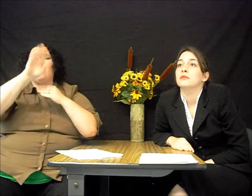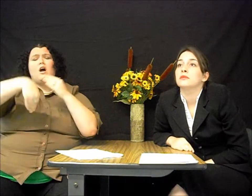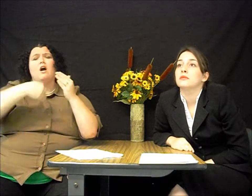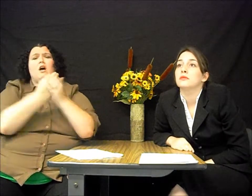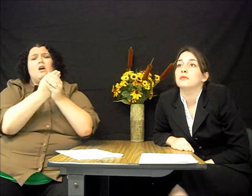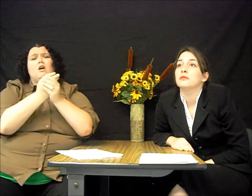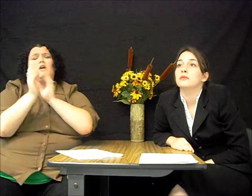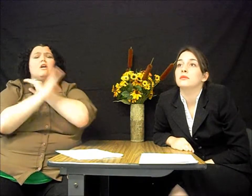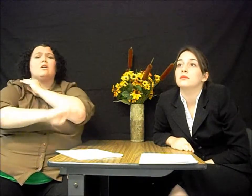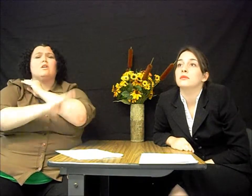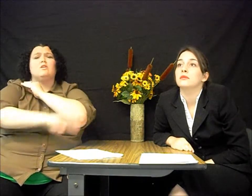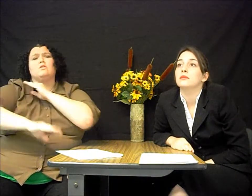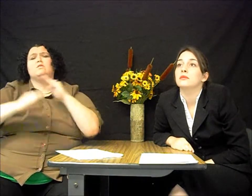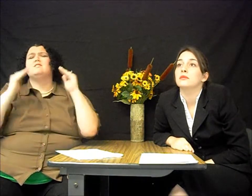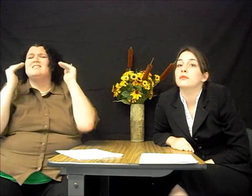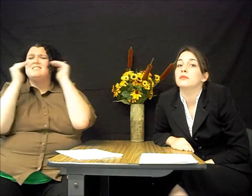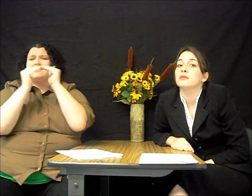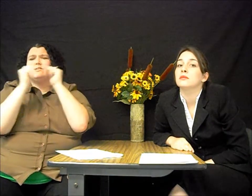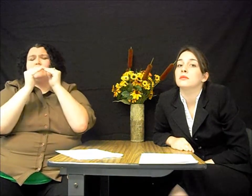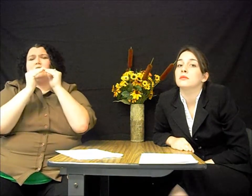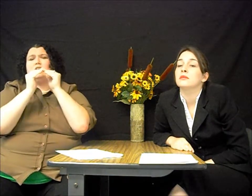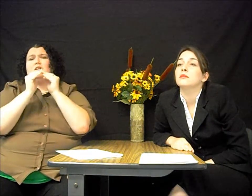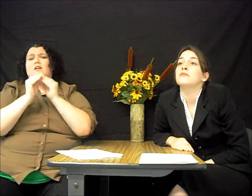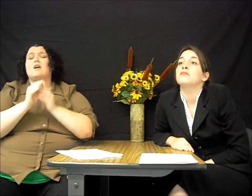Which included all countries with equal access.